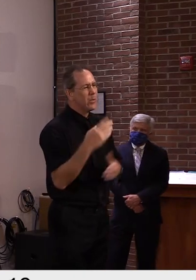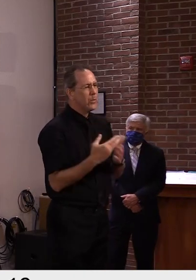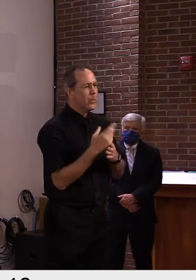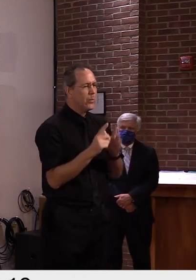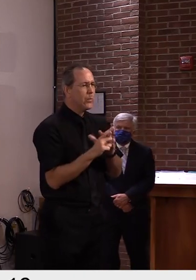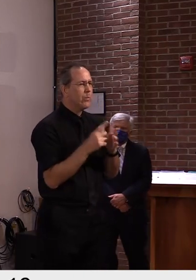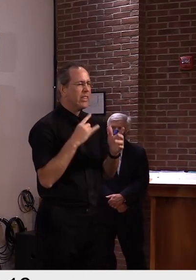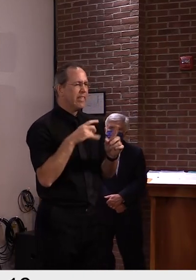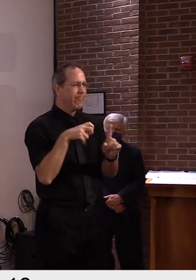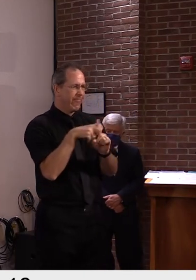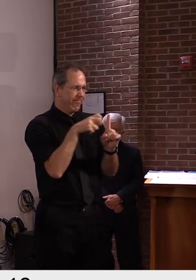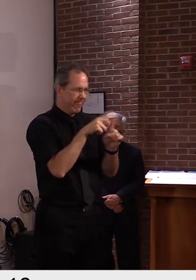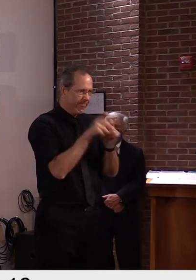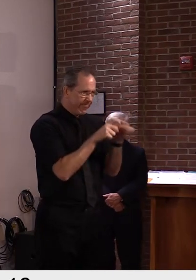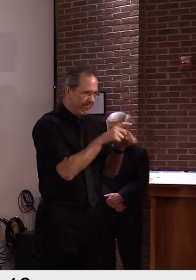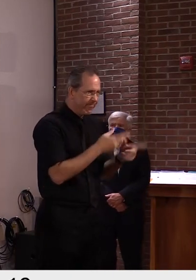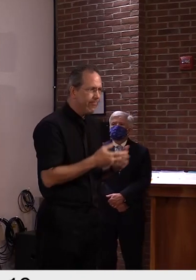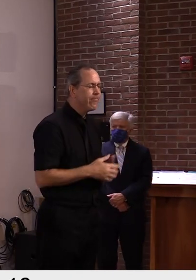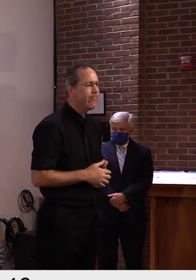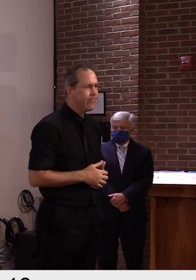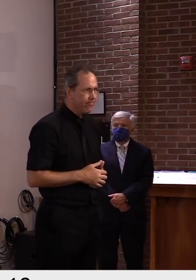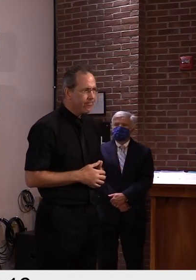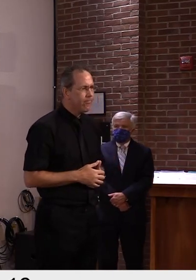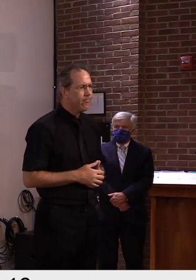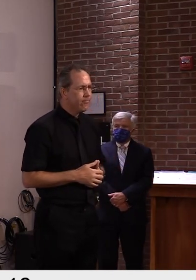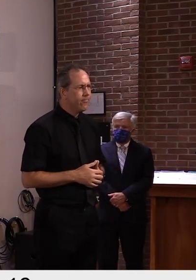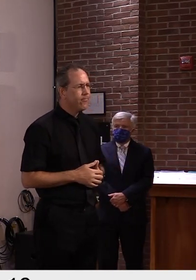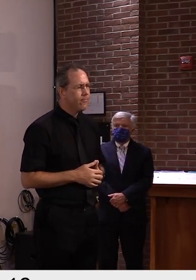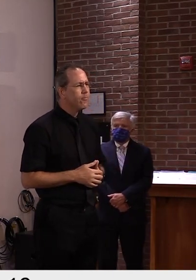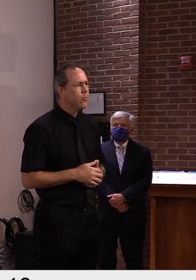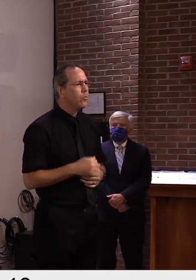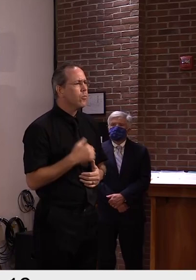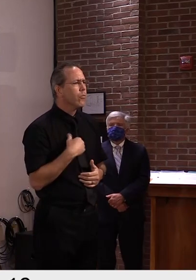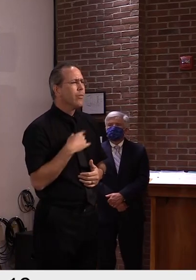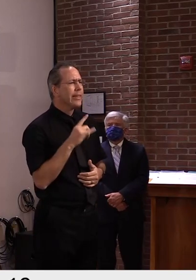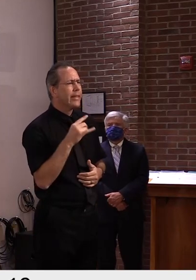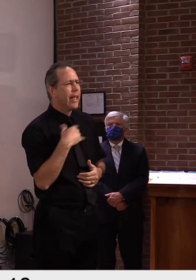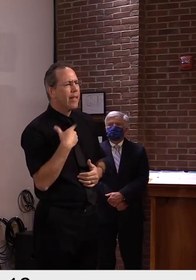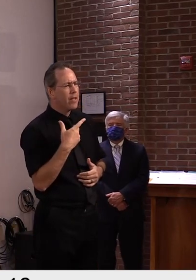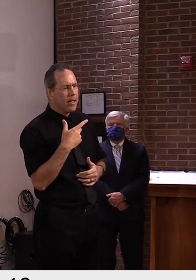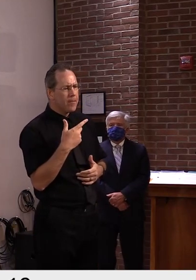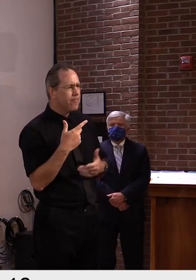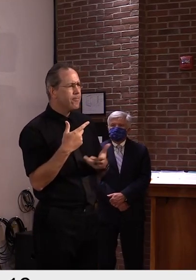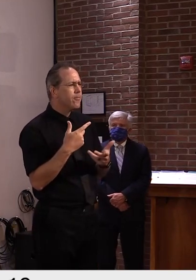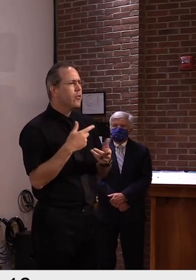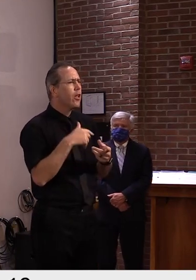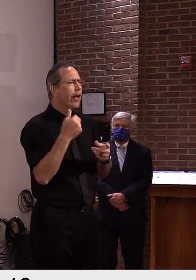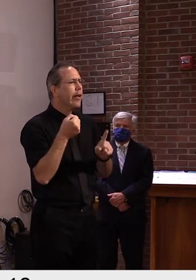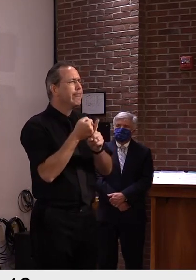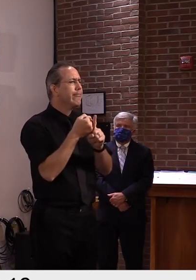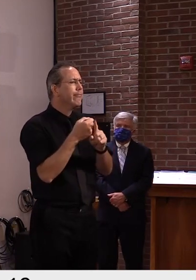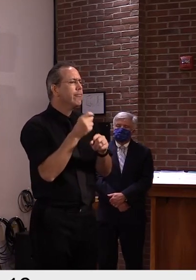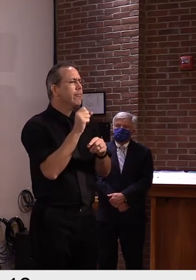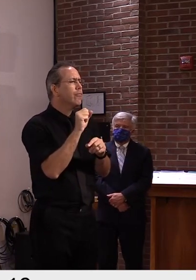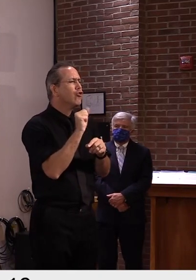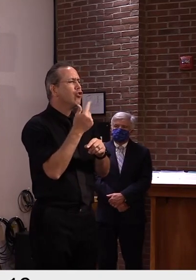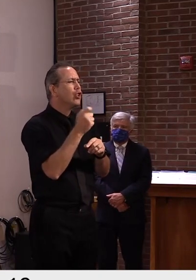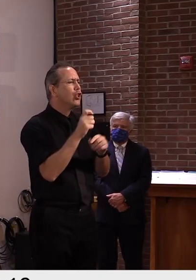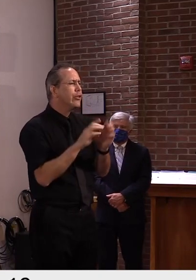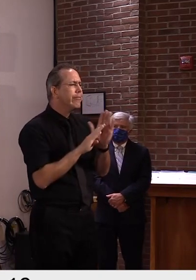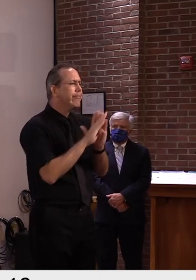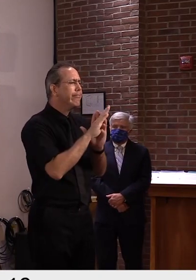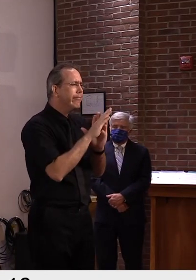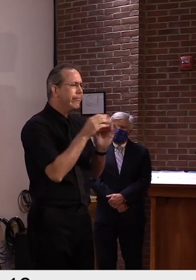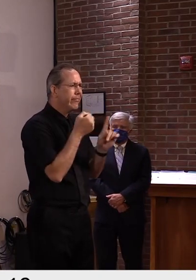we've had another 17 day within the last few weeks because that number really rings a bell for me. Uh, so, sooner than